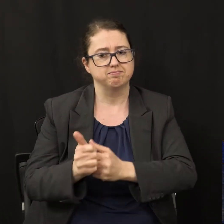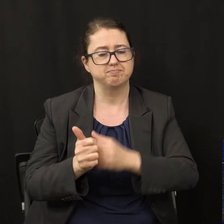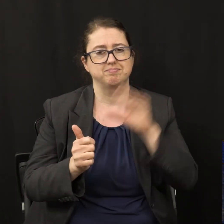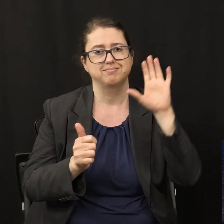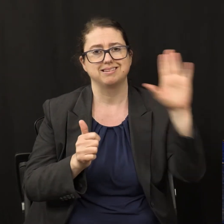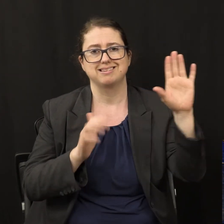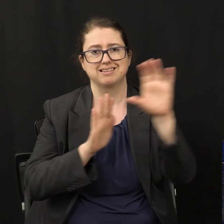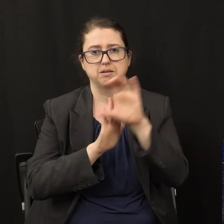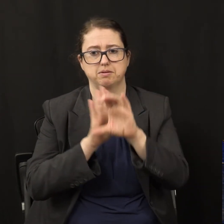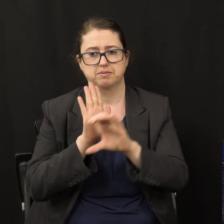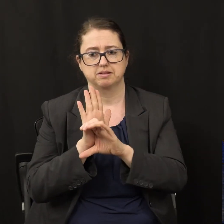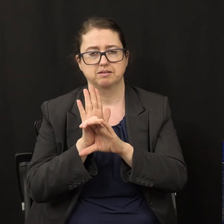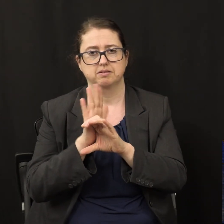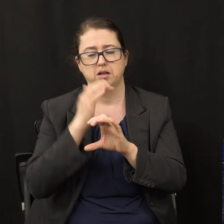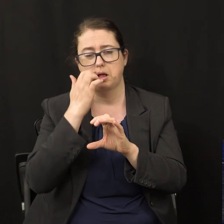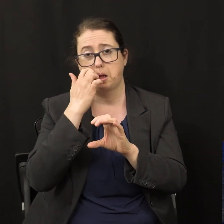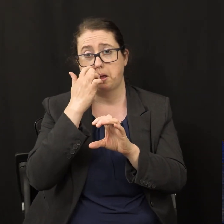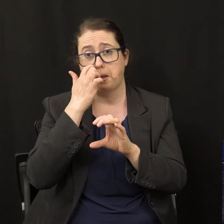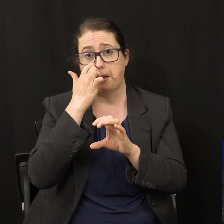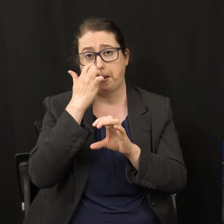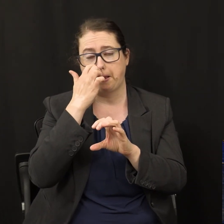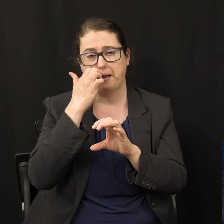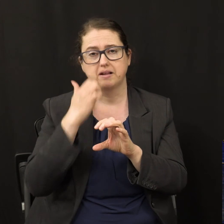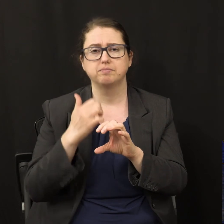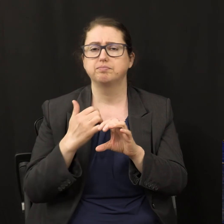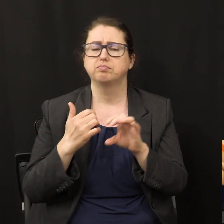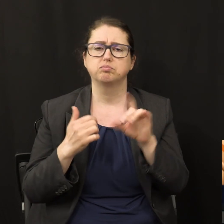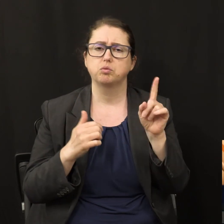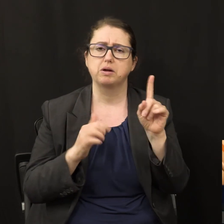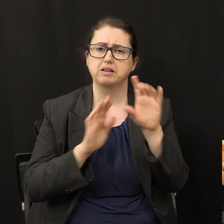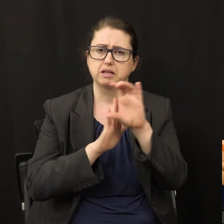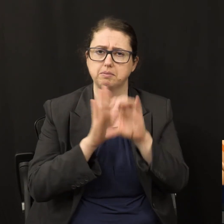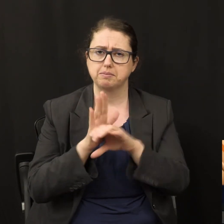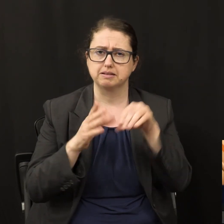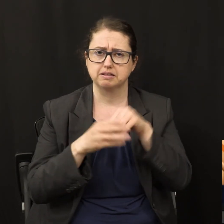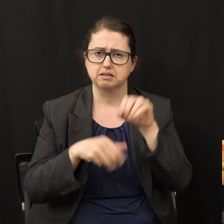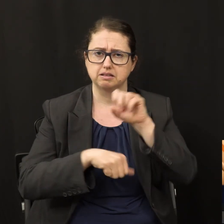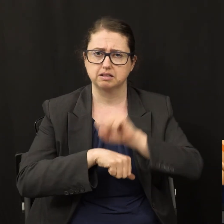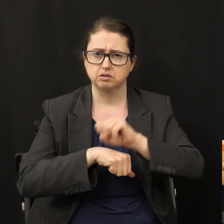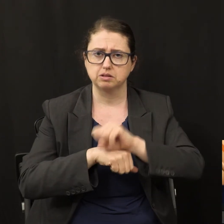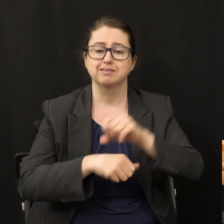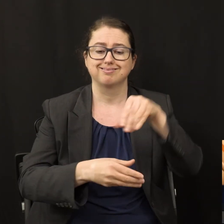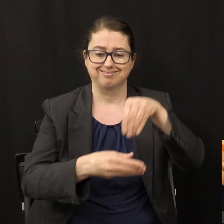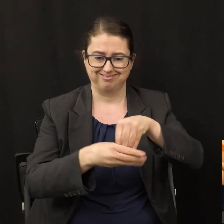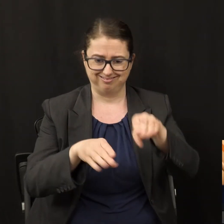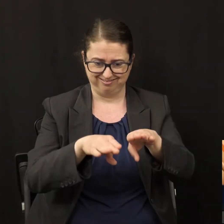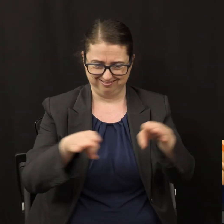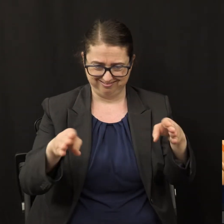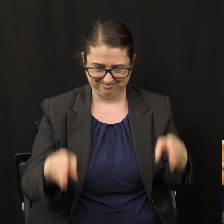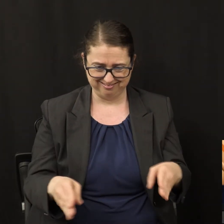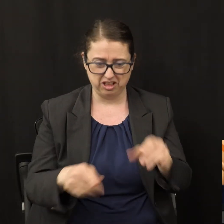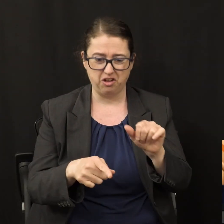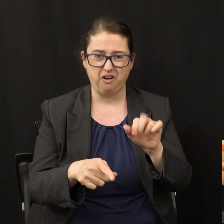And where are the commandments in the sanctuary? Inside the Ark of the Covenant in the most holy place.